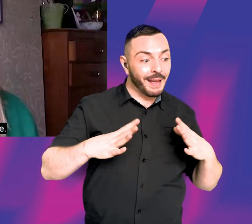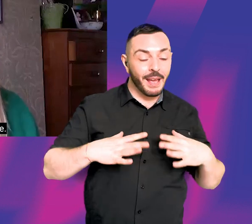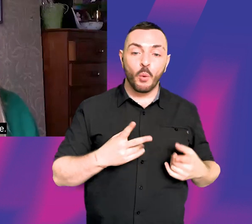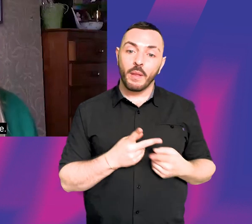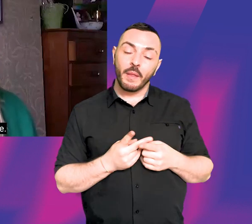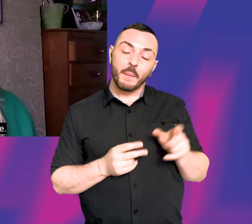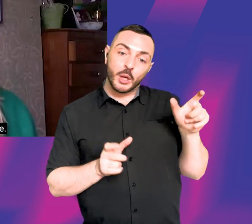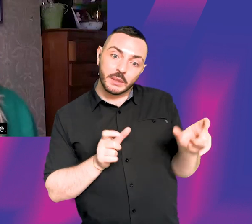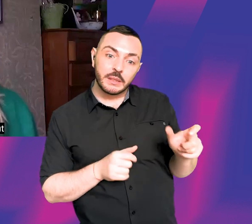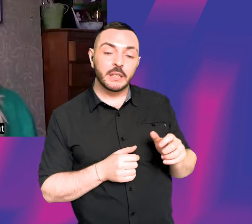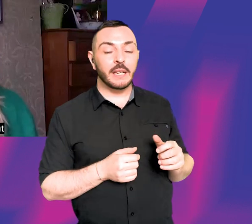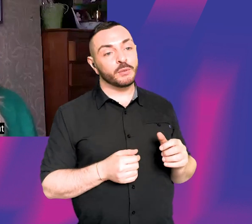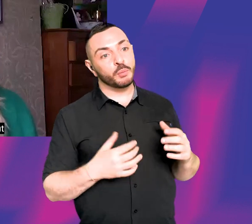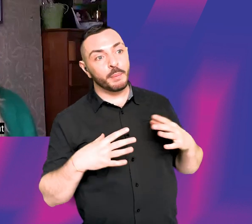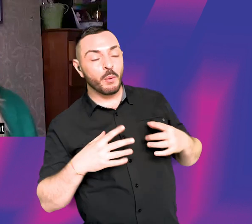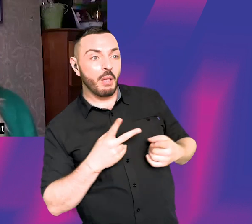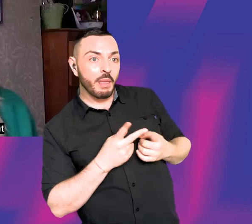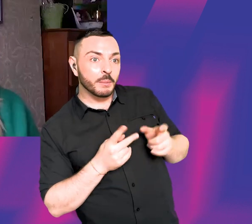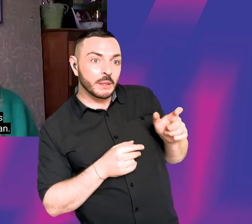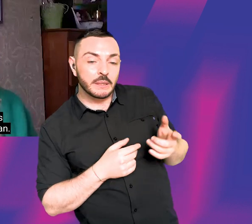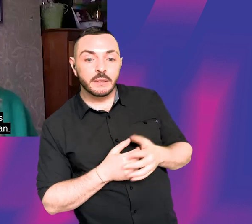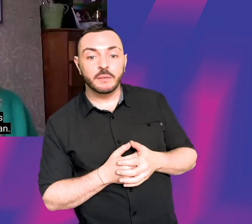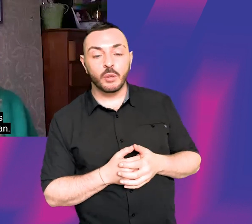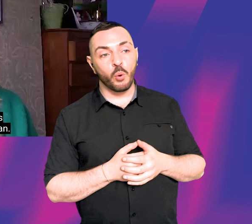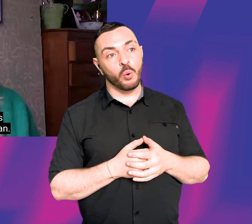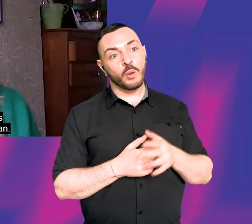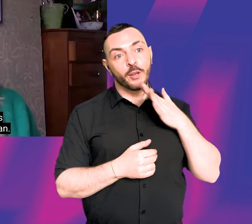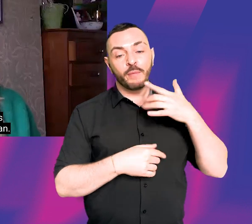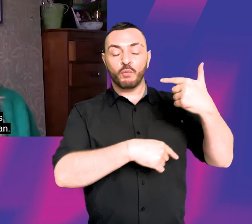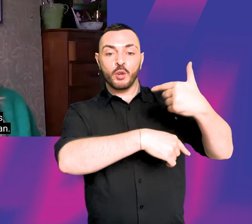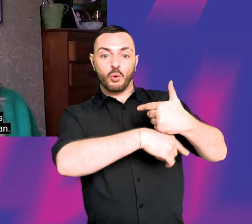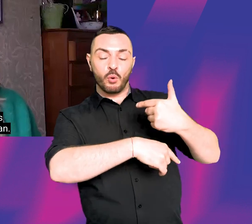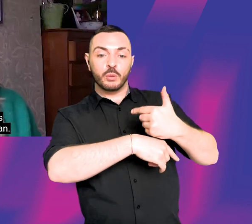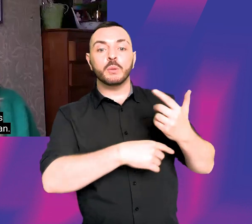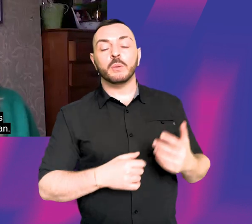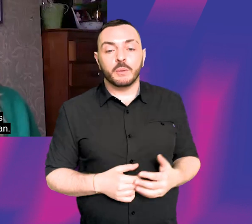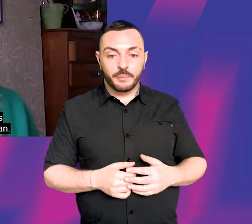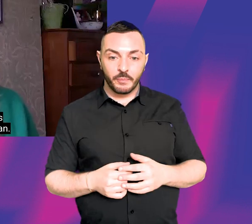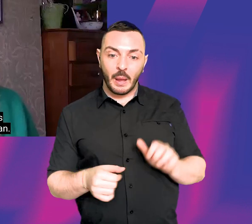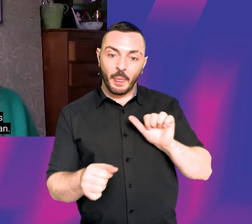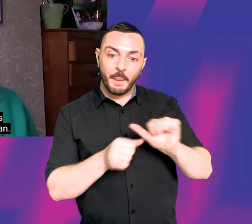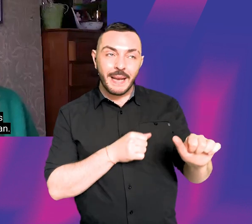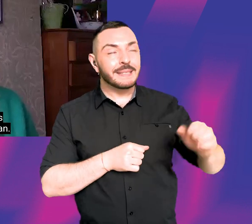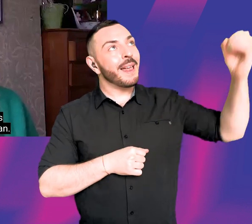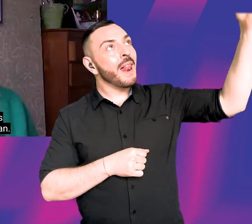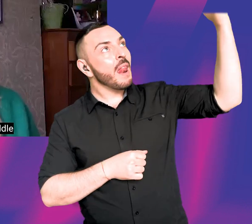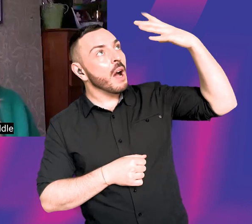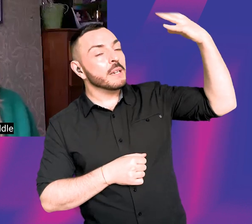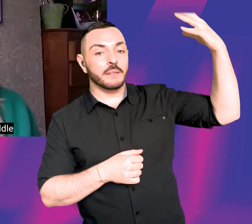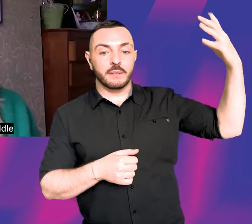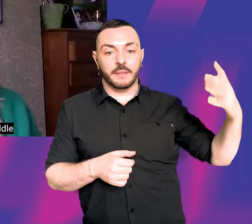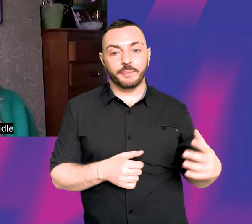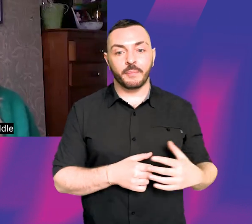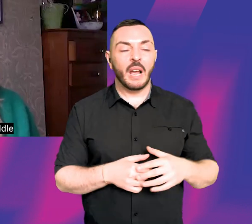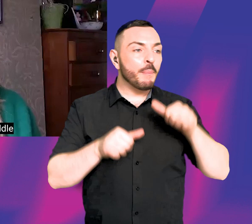that means rehearsing for the tape. And then when you have to go about recording it, like trying to find things like the best possible light that you can, like I